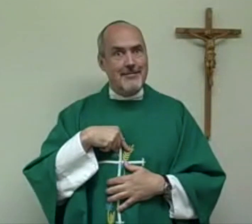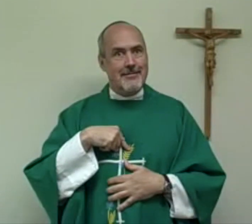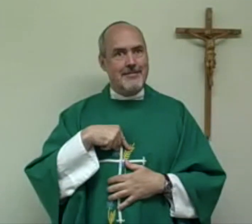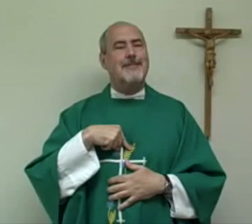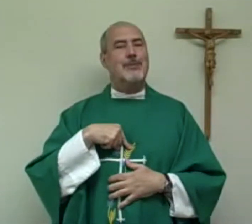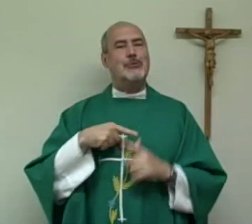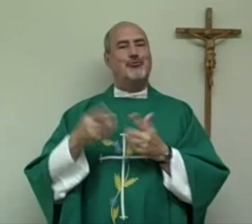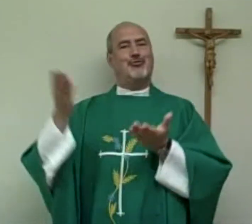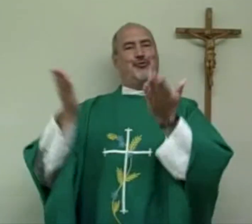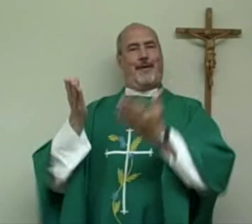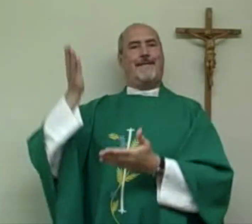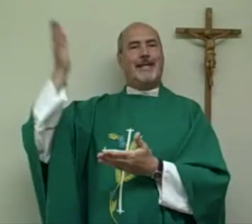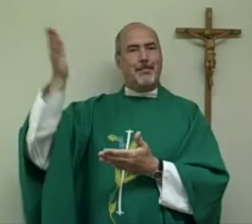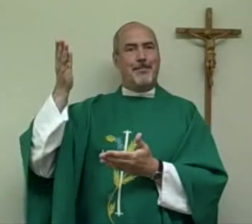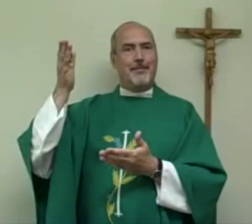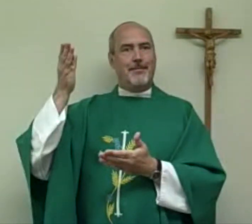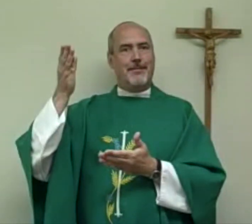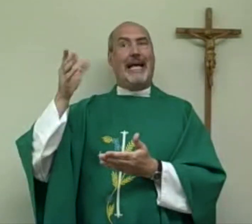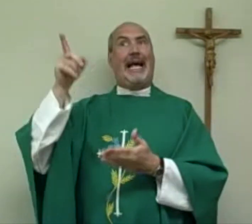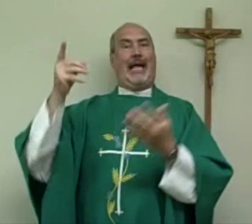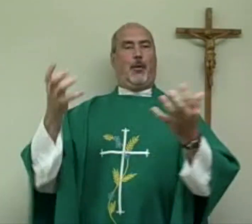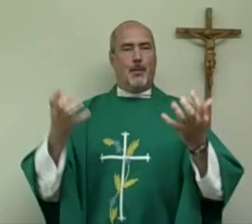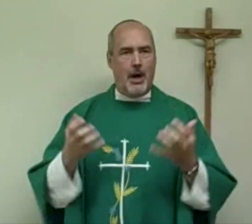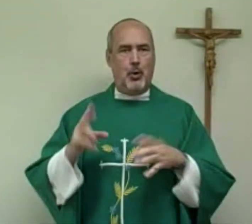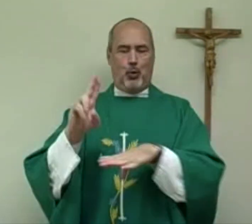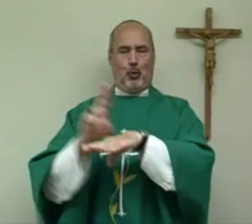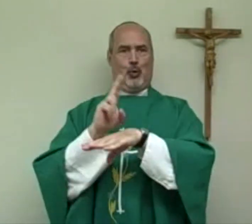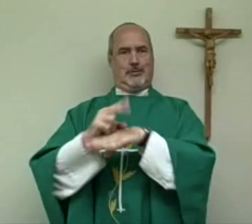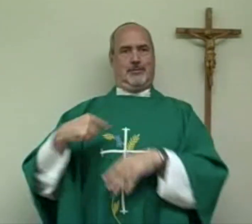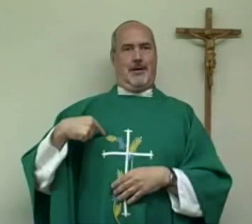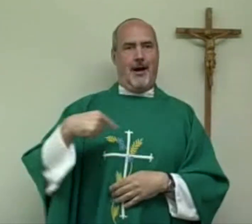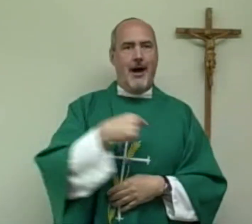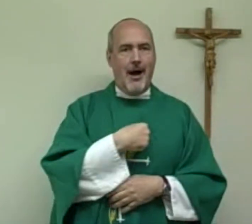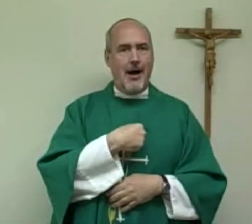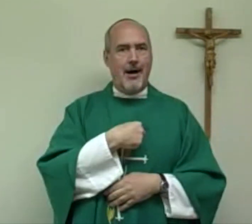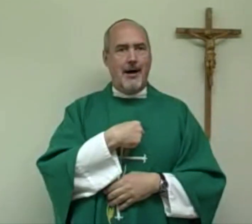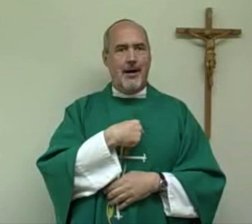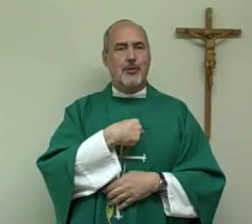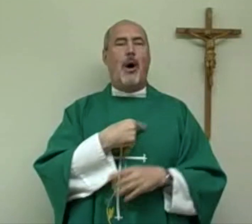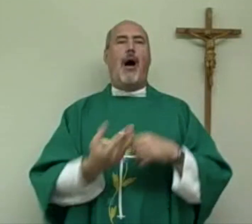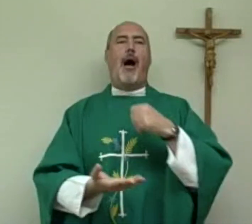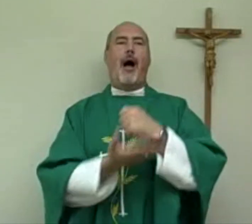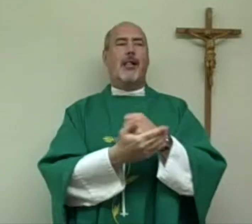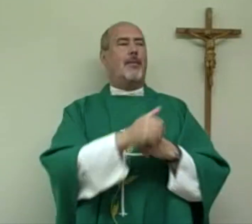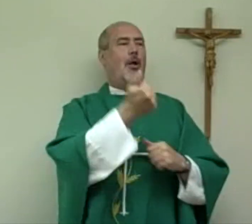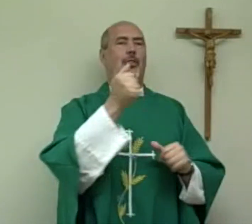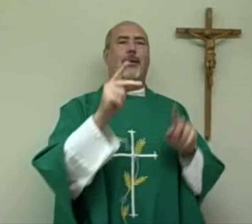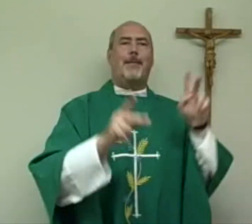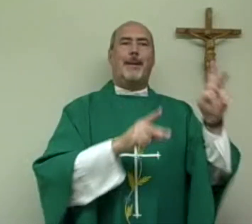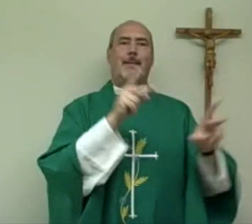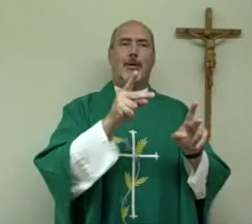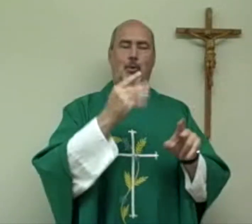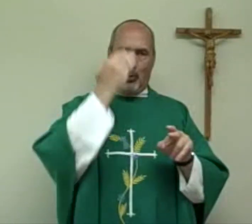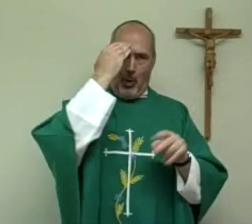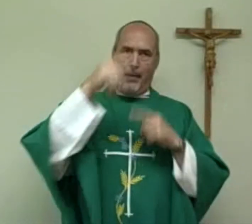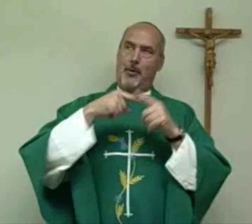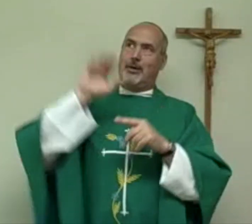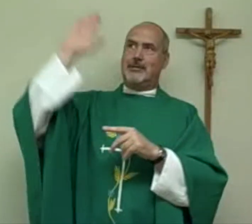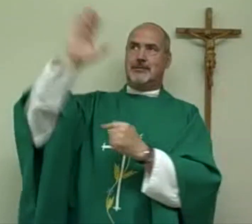He wants us to serve him. He wants to use us as his vessel to help other people